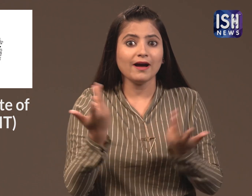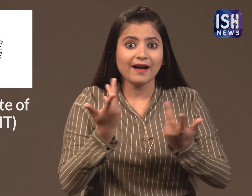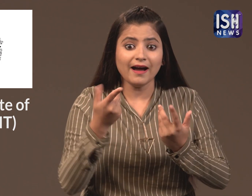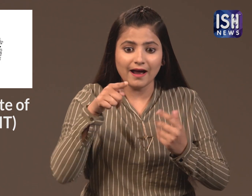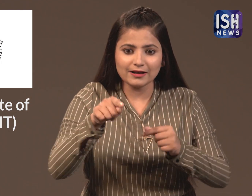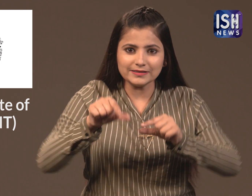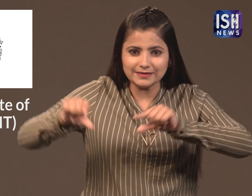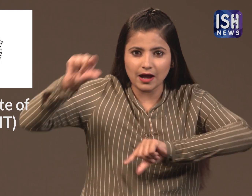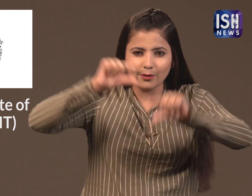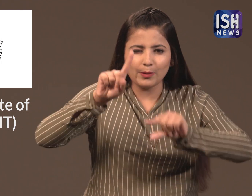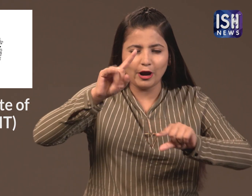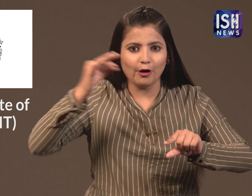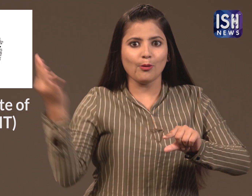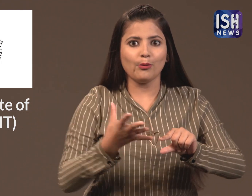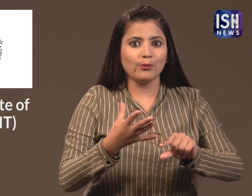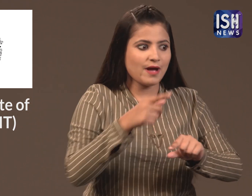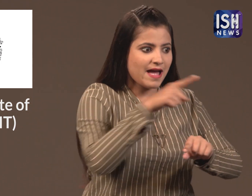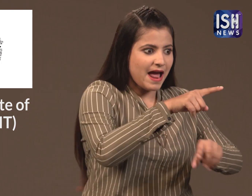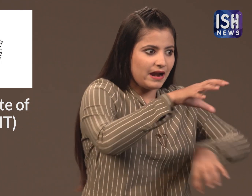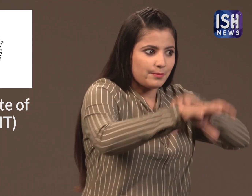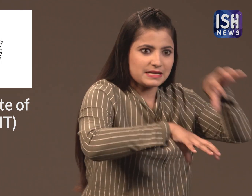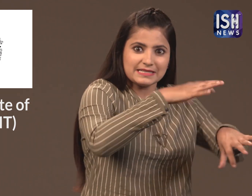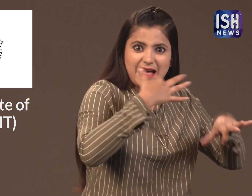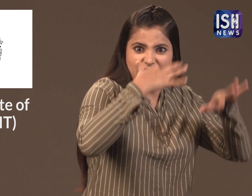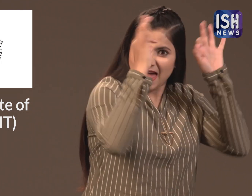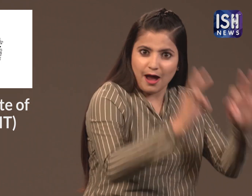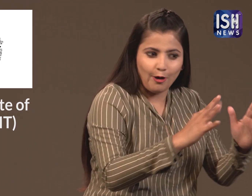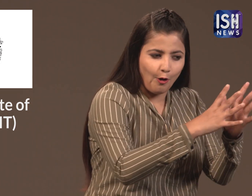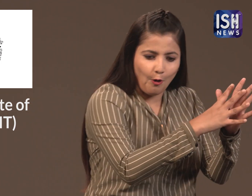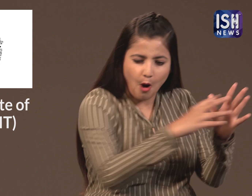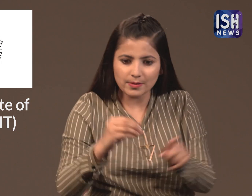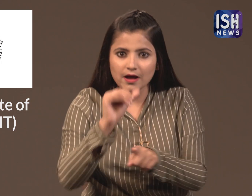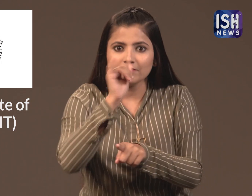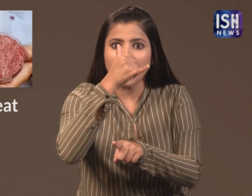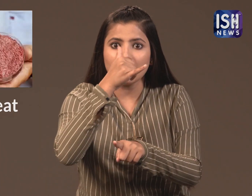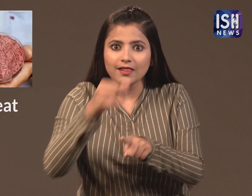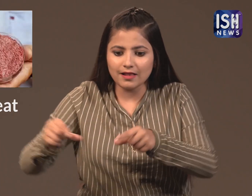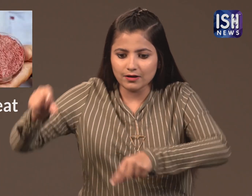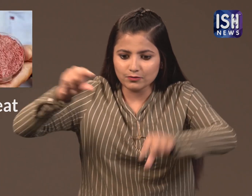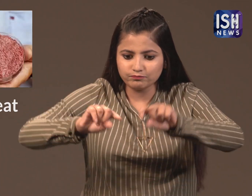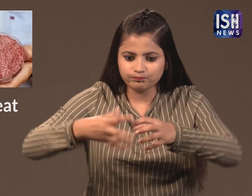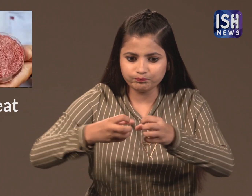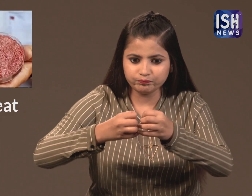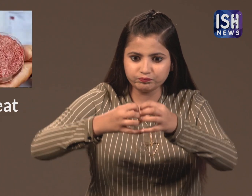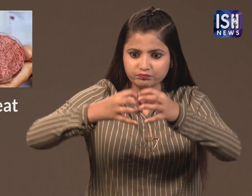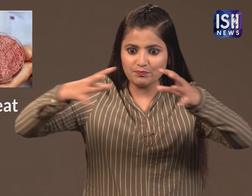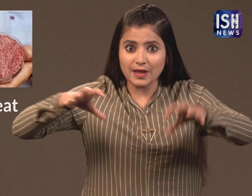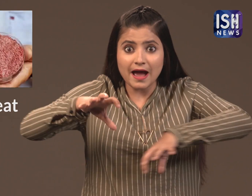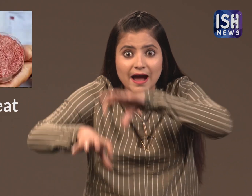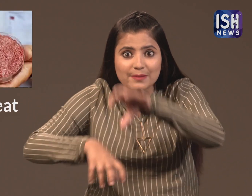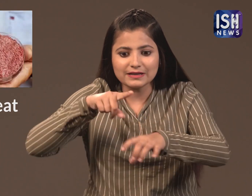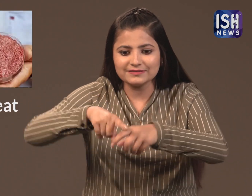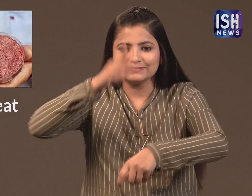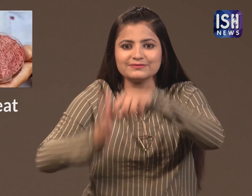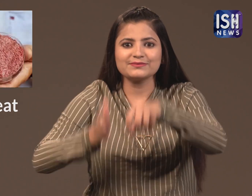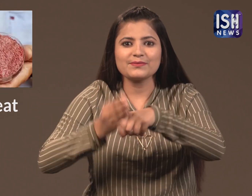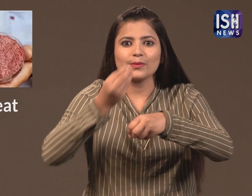They have developed a new technique and created artificial meat. It will be created in